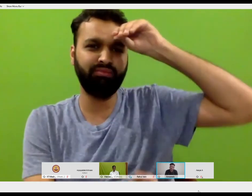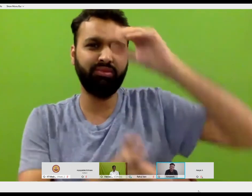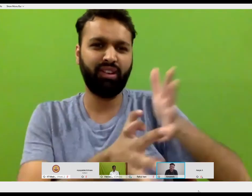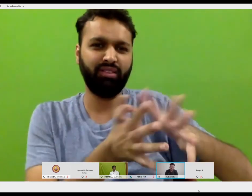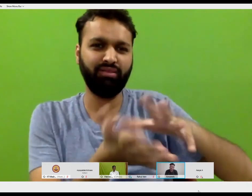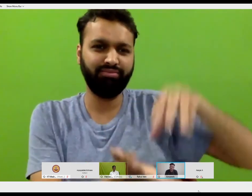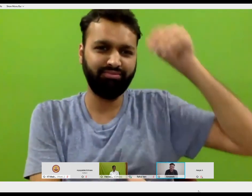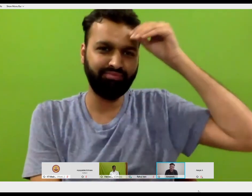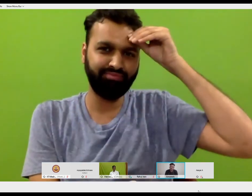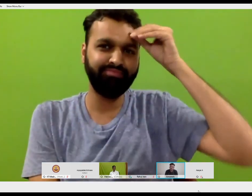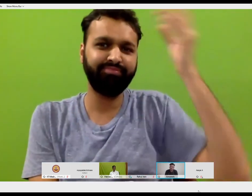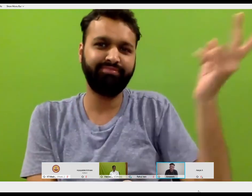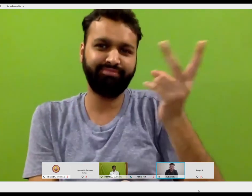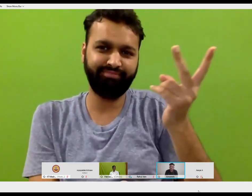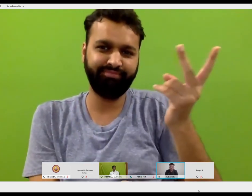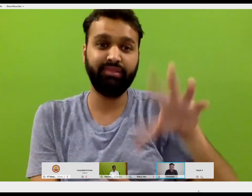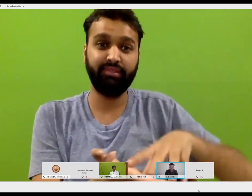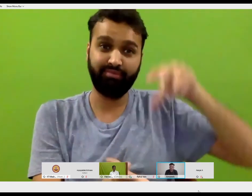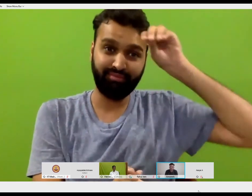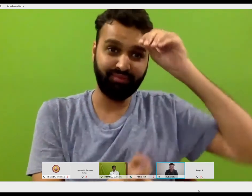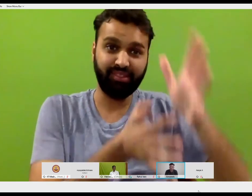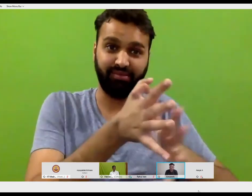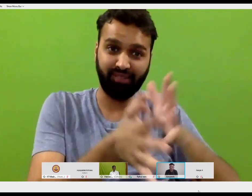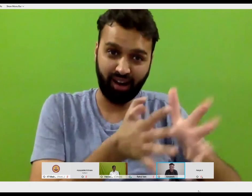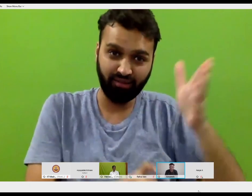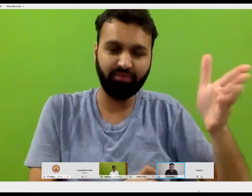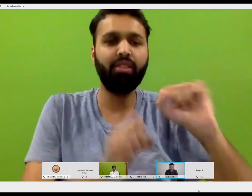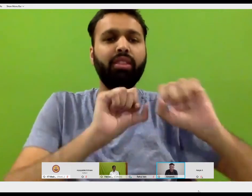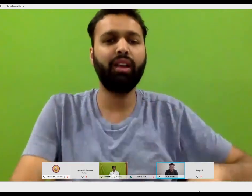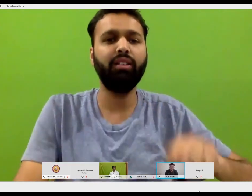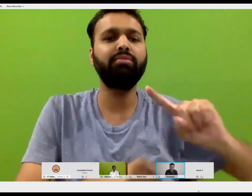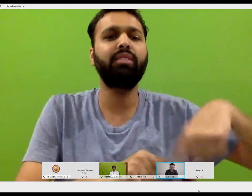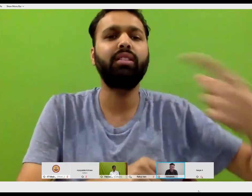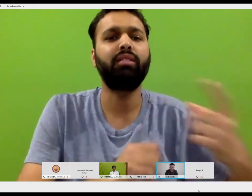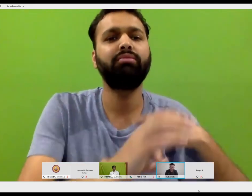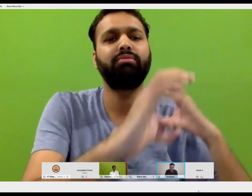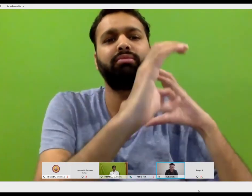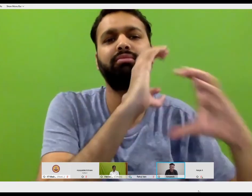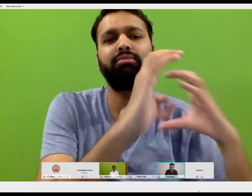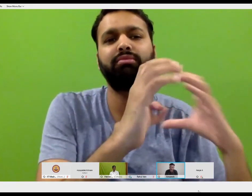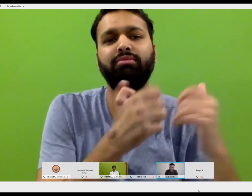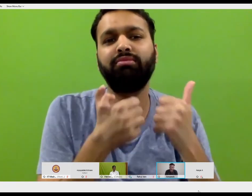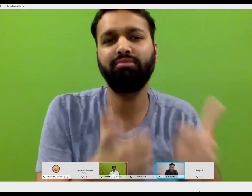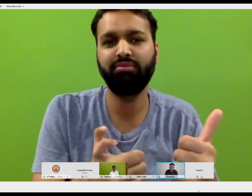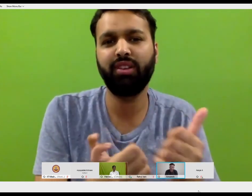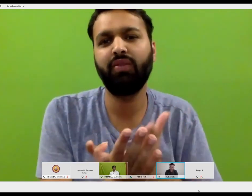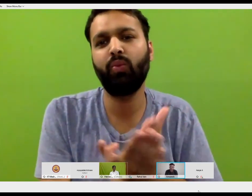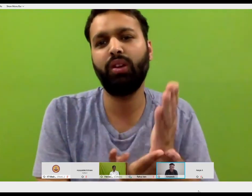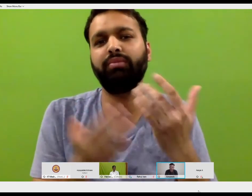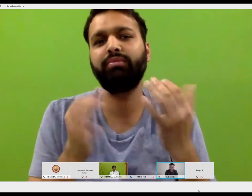for hearing parents, if they can learn sign language, would be easier for us to, for them to communicate with